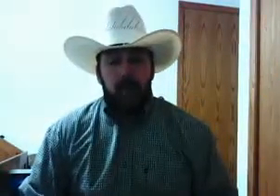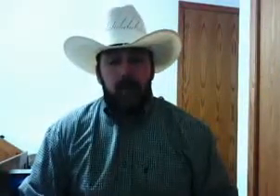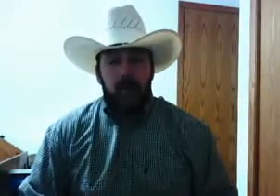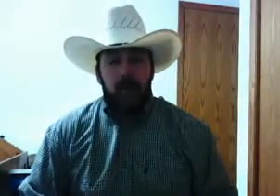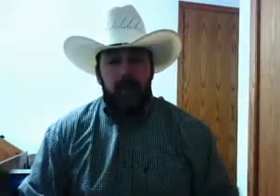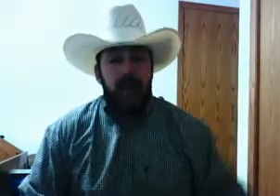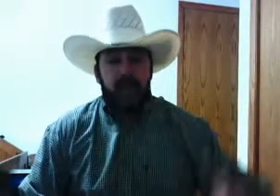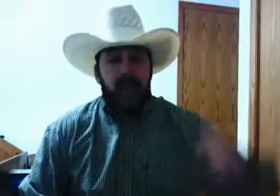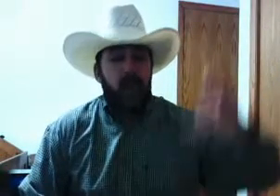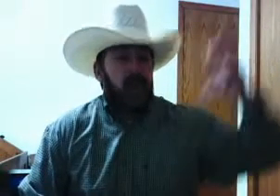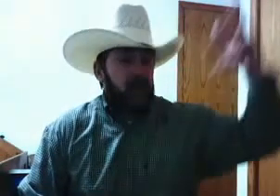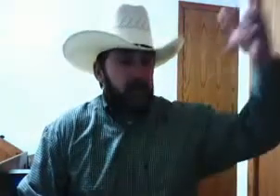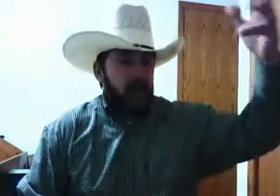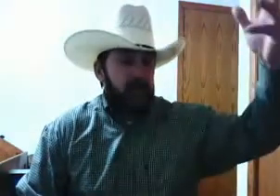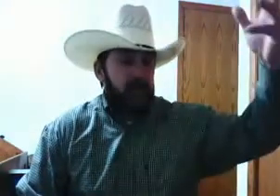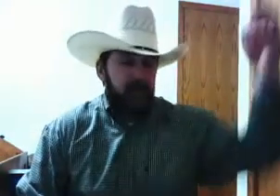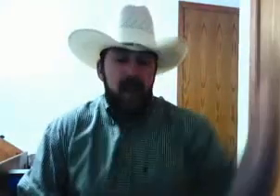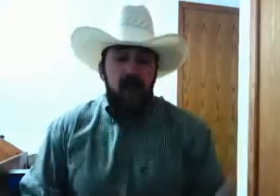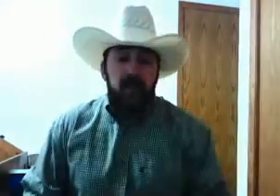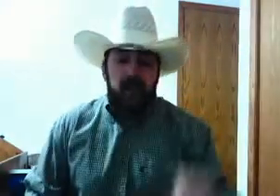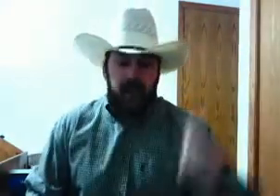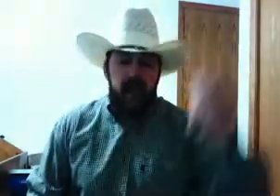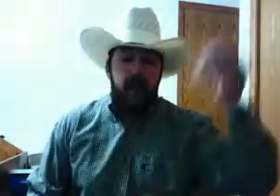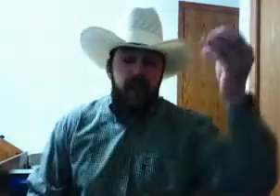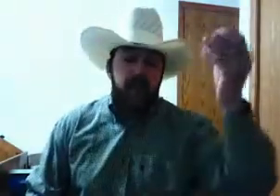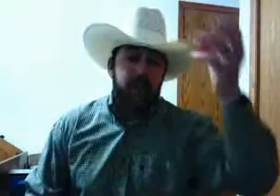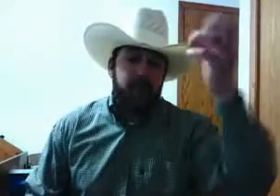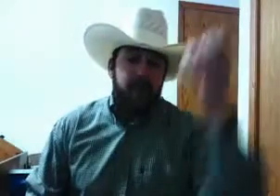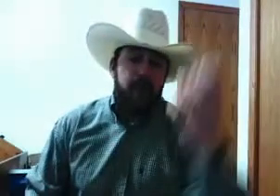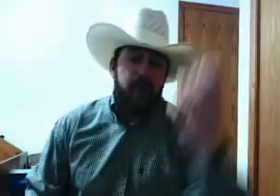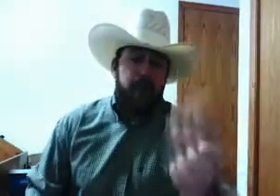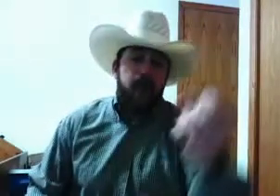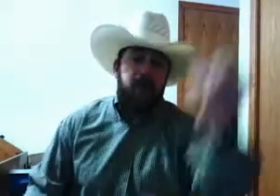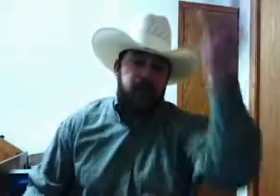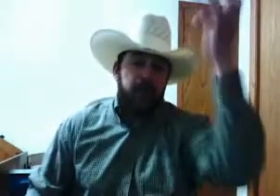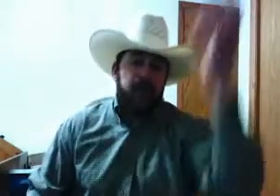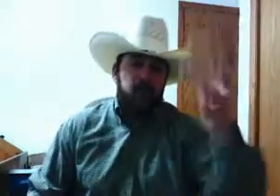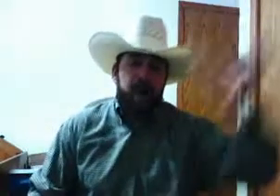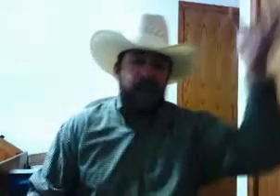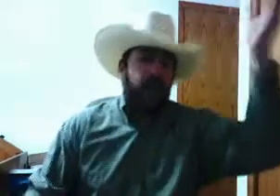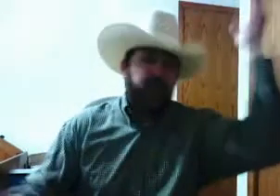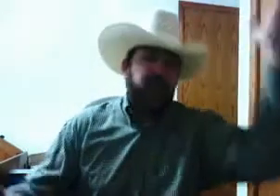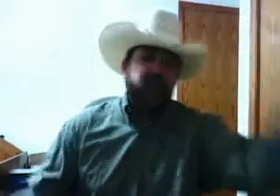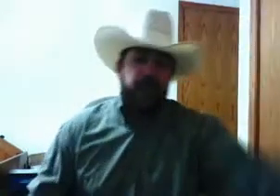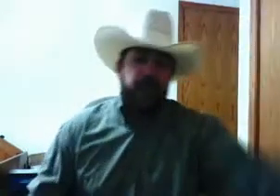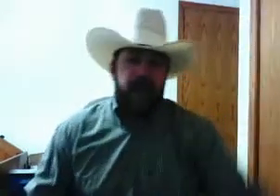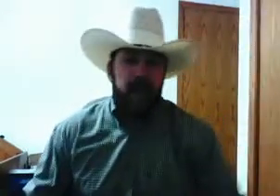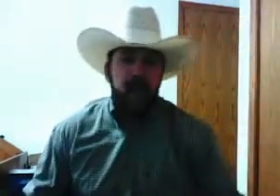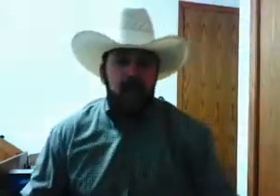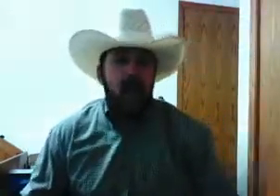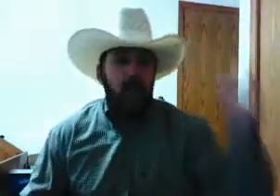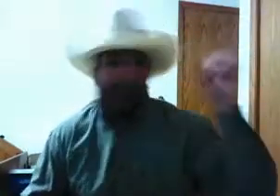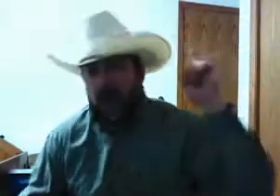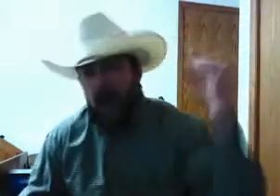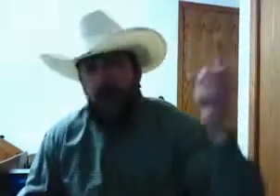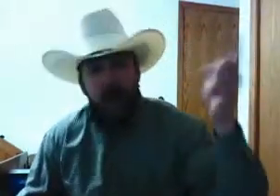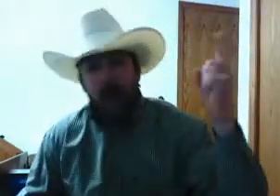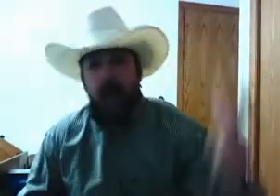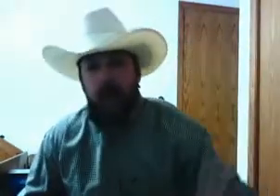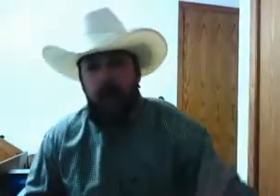Nancy Pelosi and Obama says, to kill the babies, to be economic stimulus. We ain't got to feed as many. Go look it up. I'm not playing no